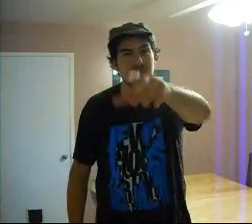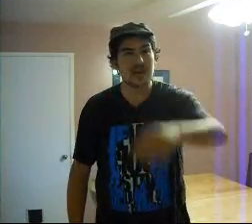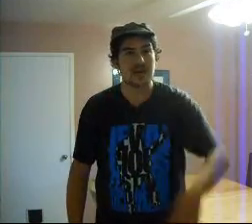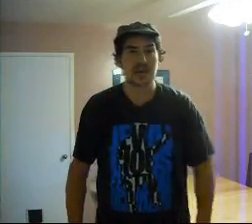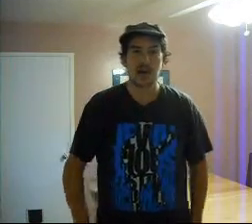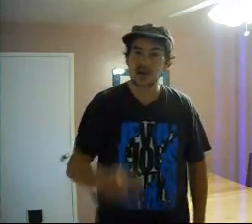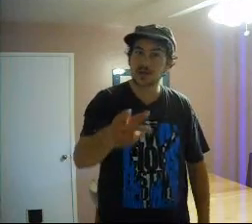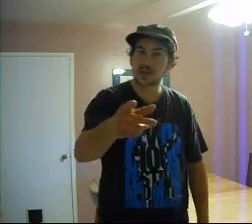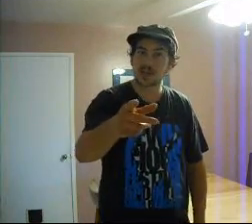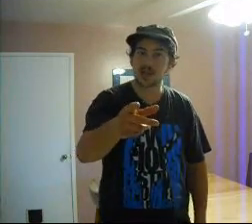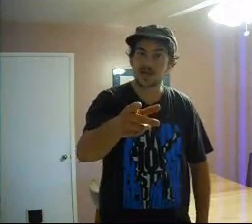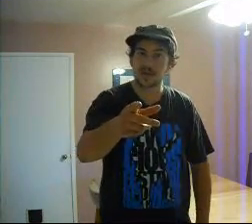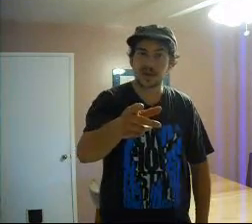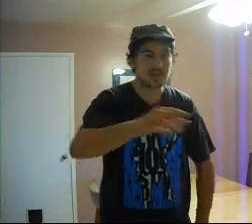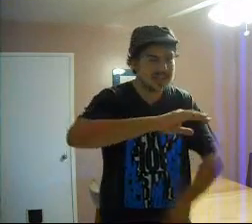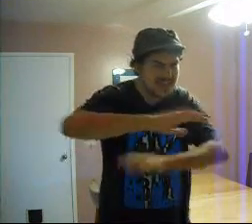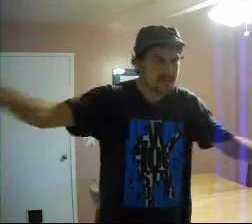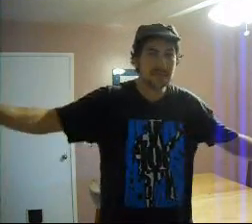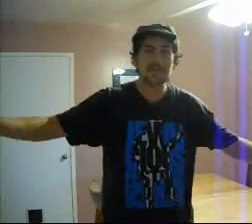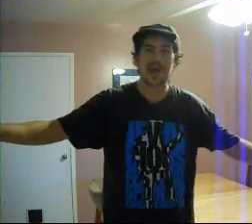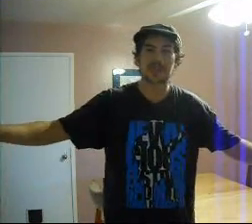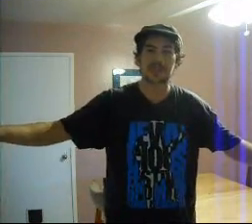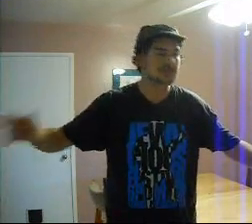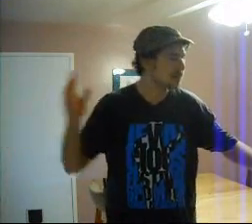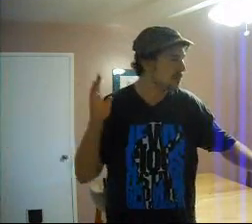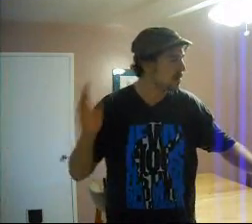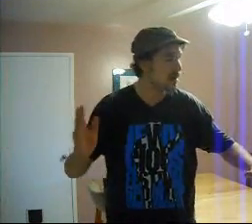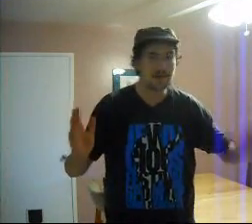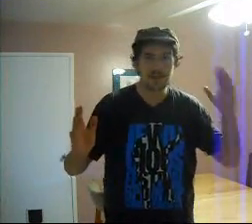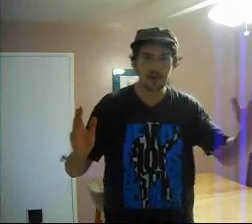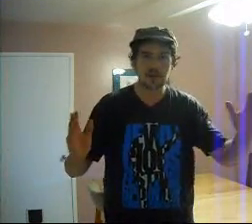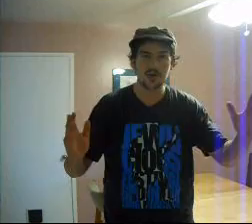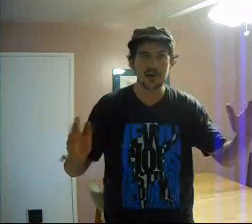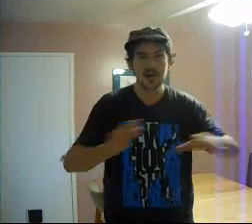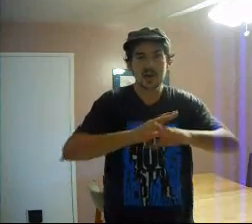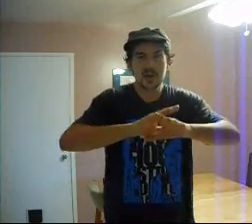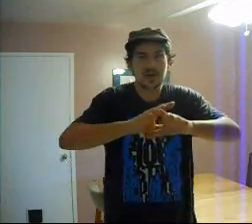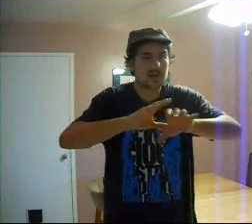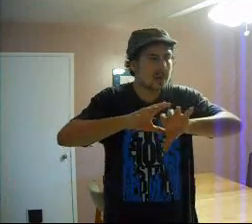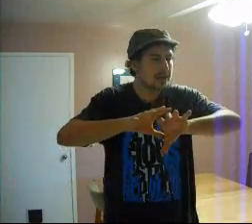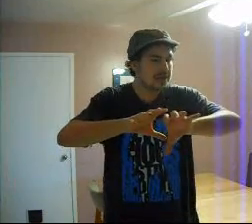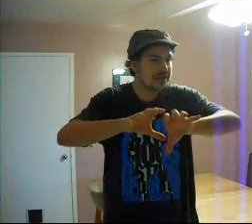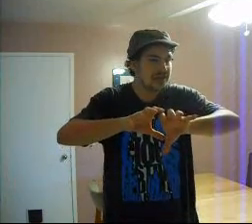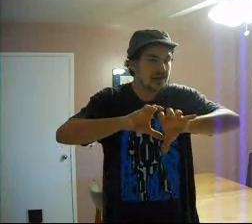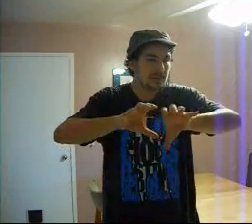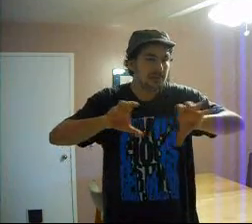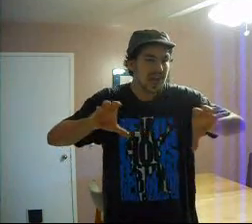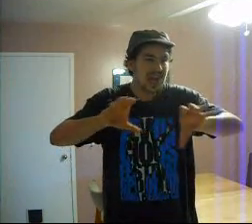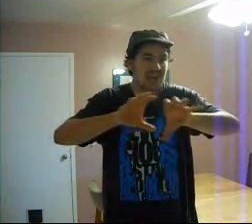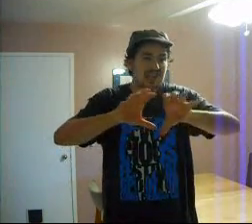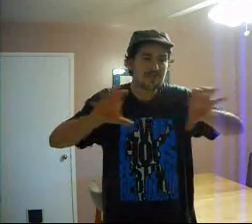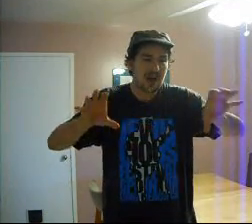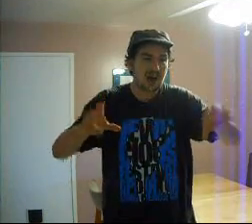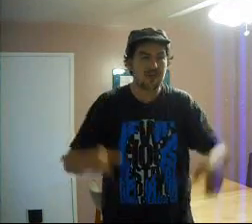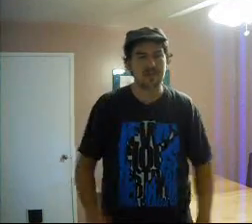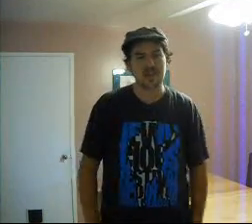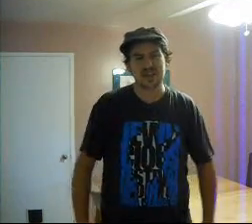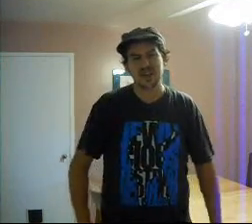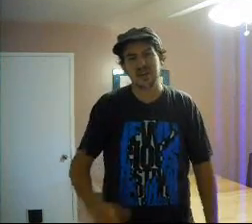Hanoi St. Leif Koyach. Never been past there. Between there and Grok Shomar is like this blank spot where I'm like, oh,